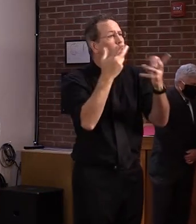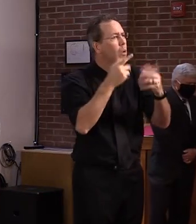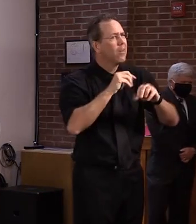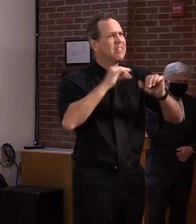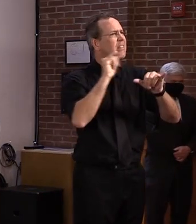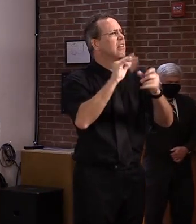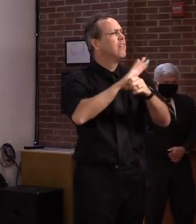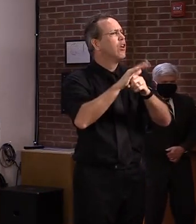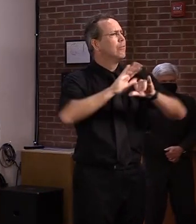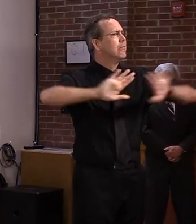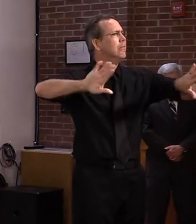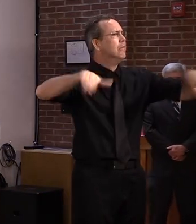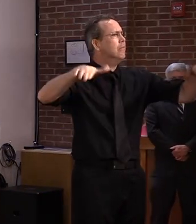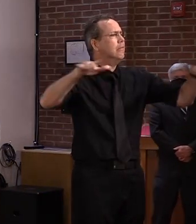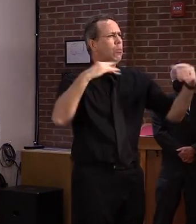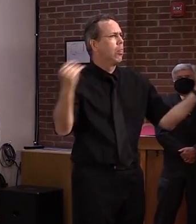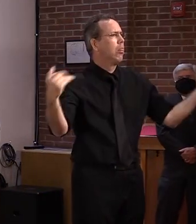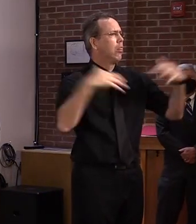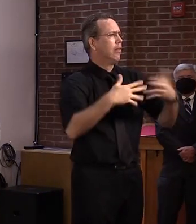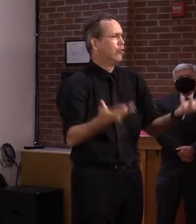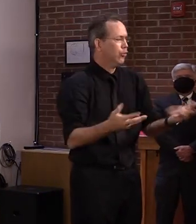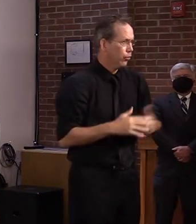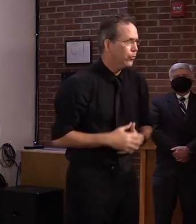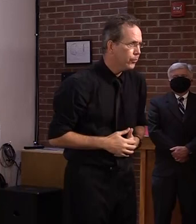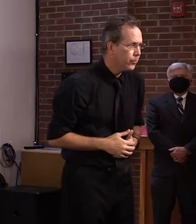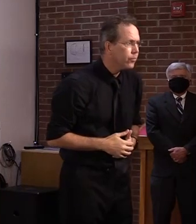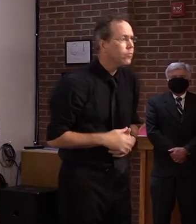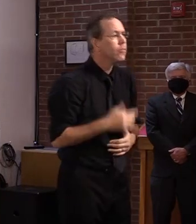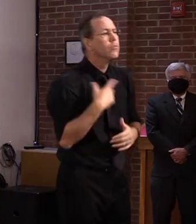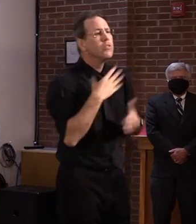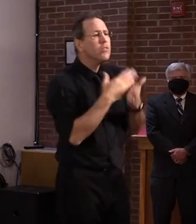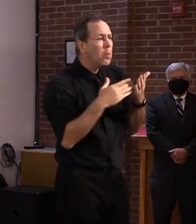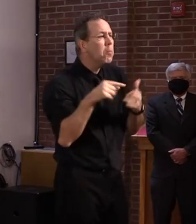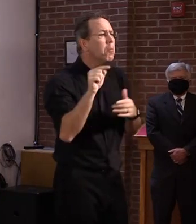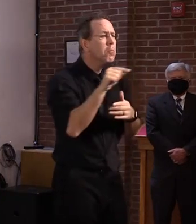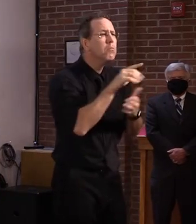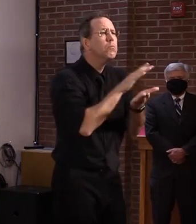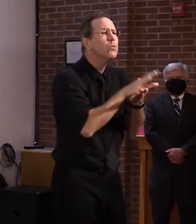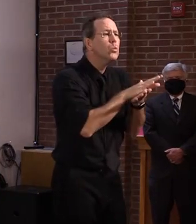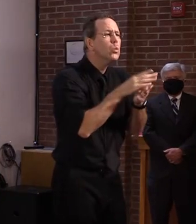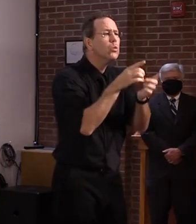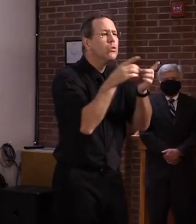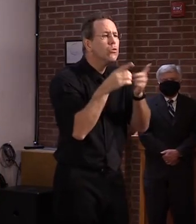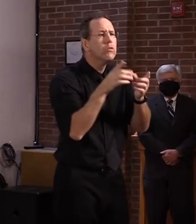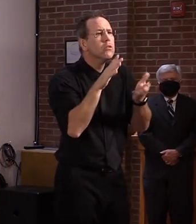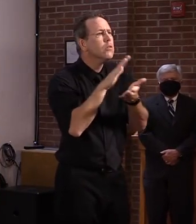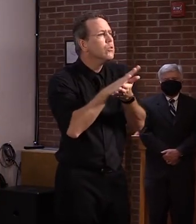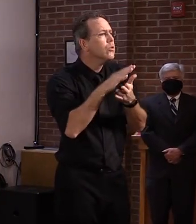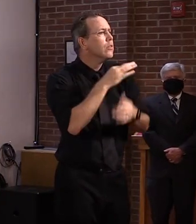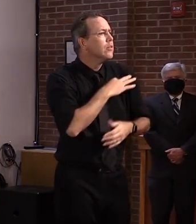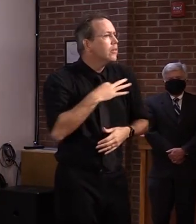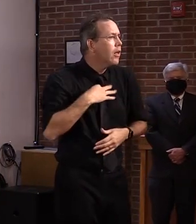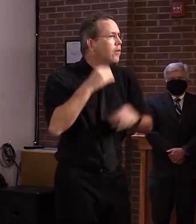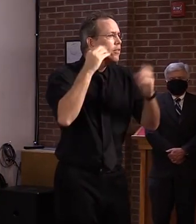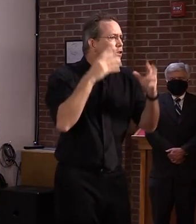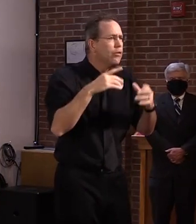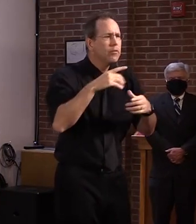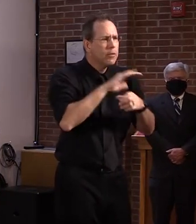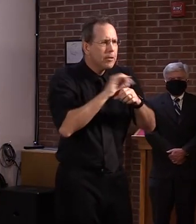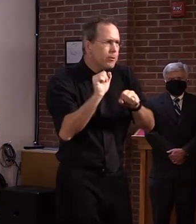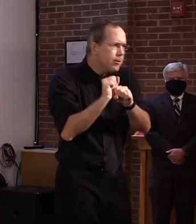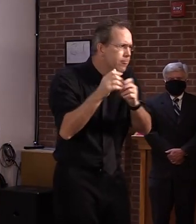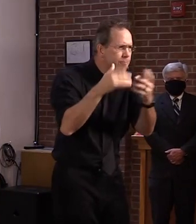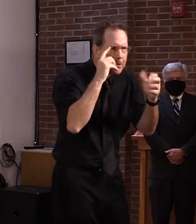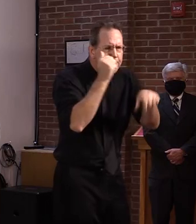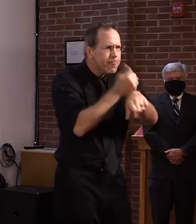In some places, teachers and staff are back in the buildings this week, preparing classrooms, testing remote platforms,